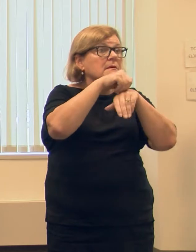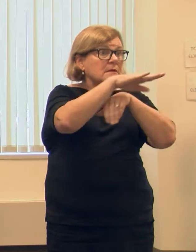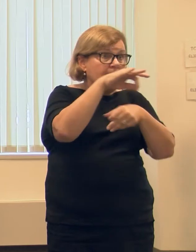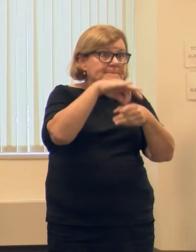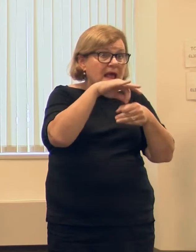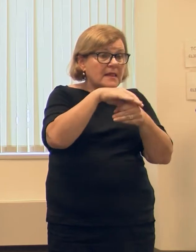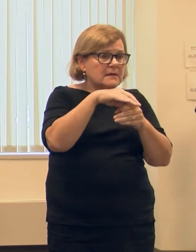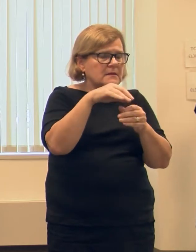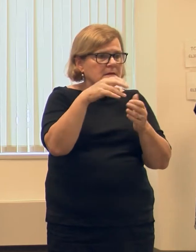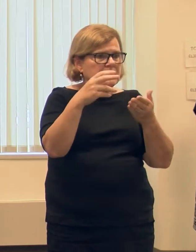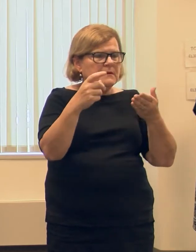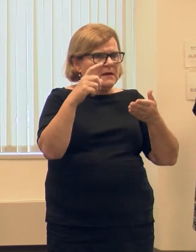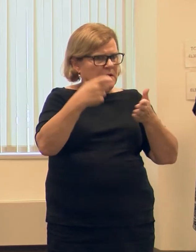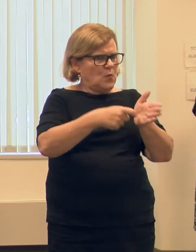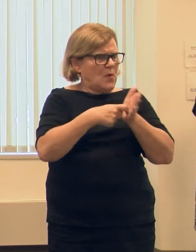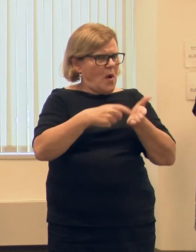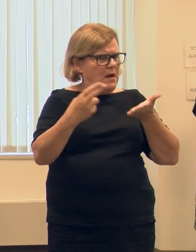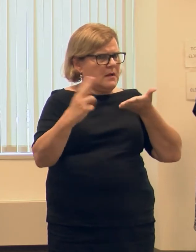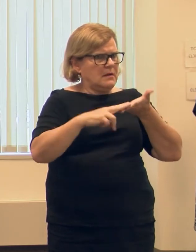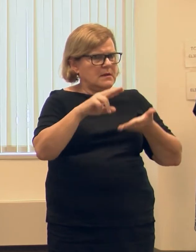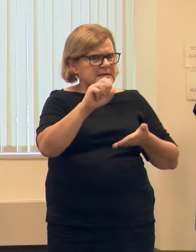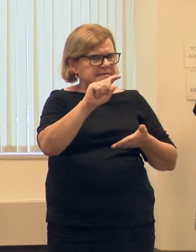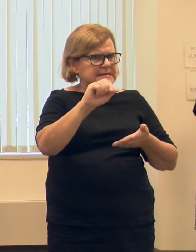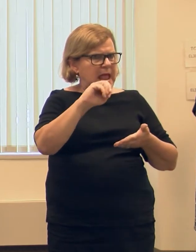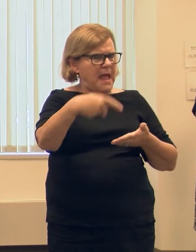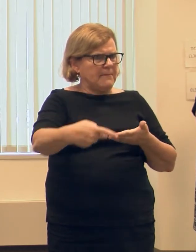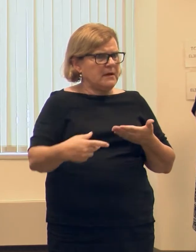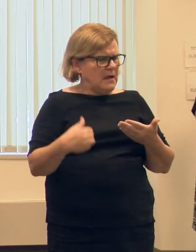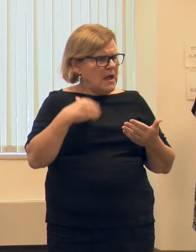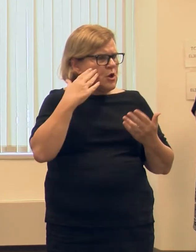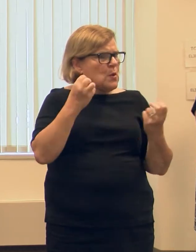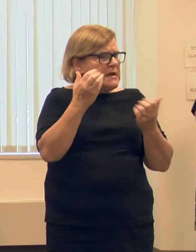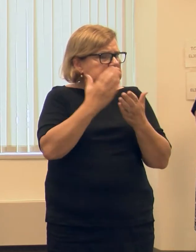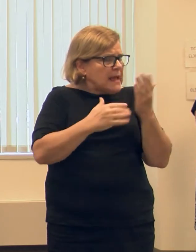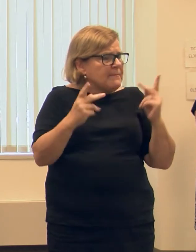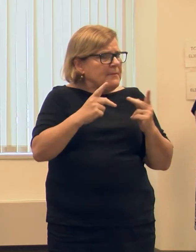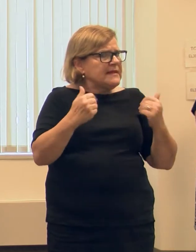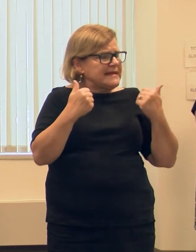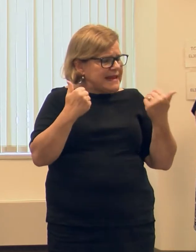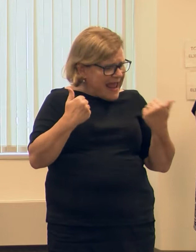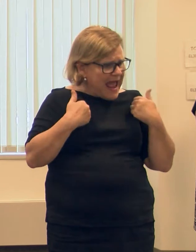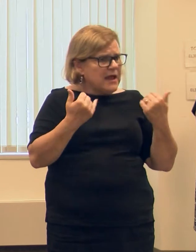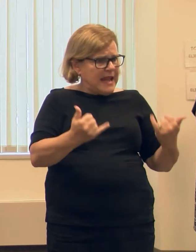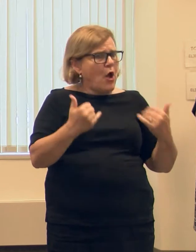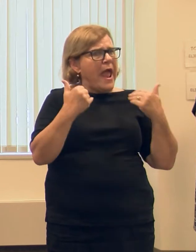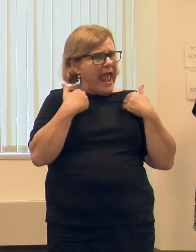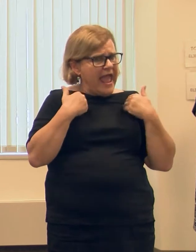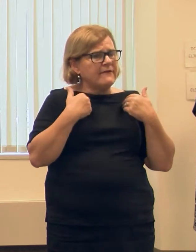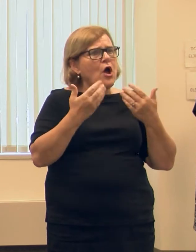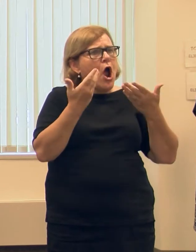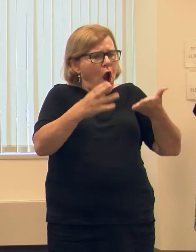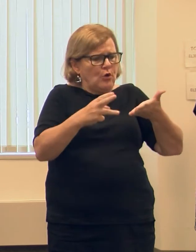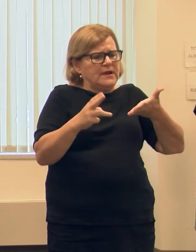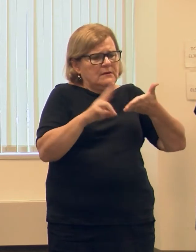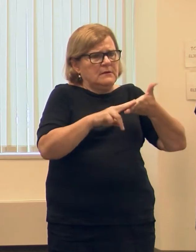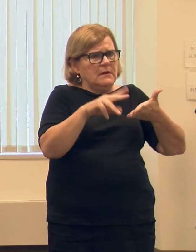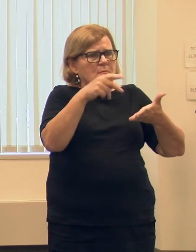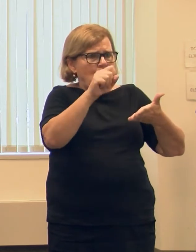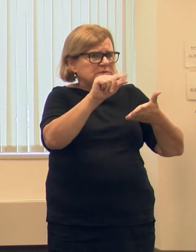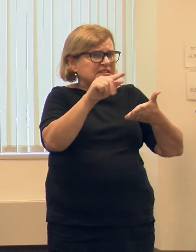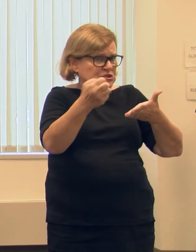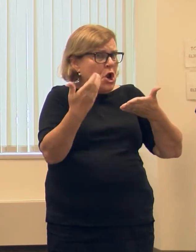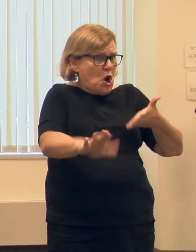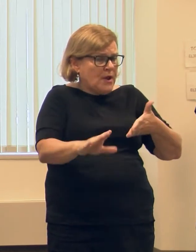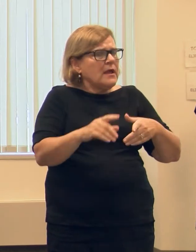Is that an impediment to having people vote? And I know some communities are now offering ballots with prepaid postage, and